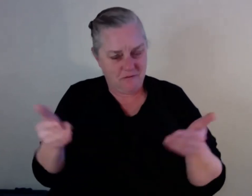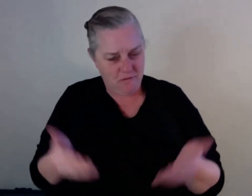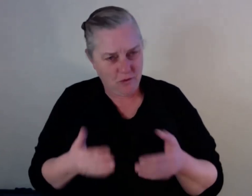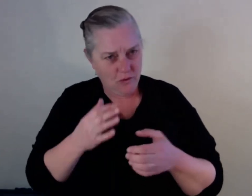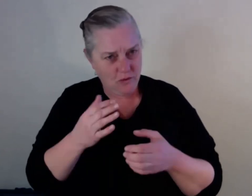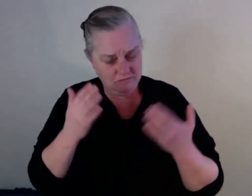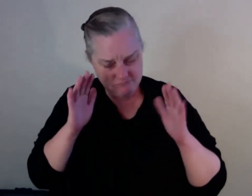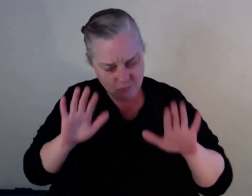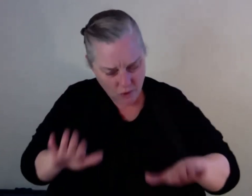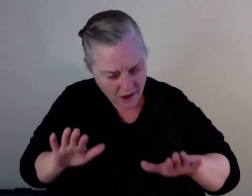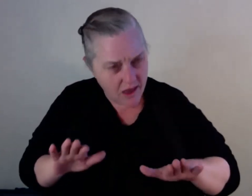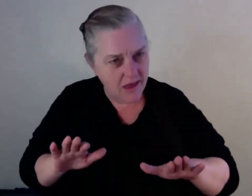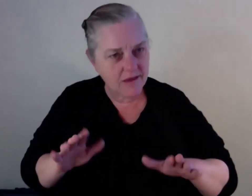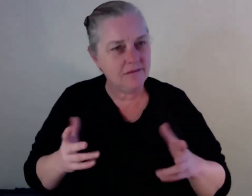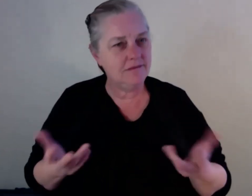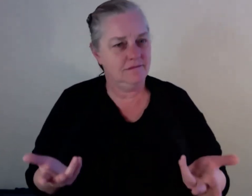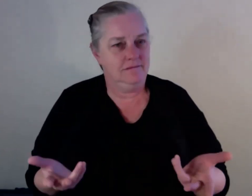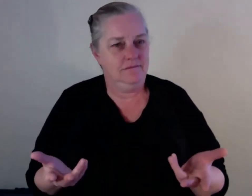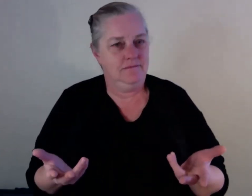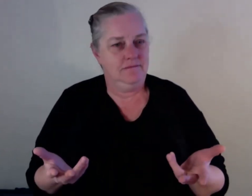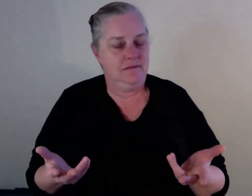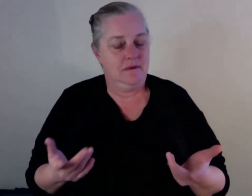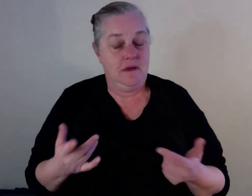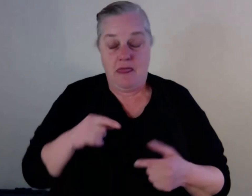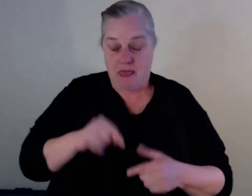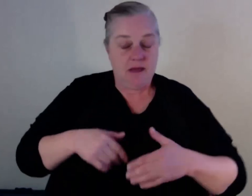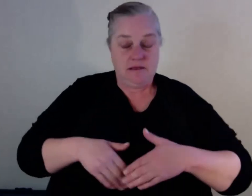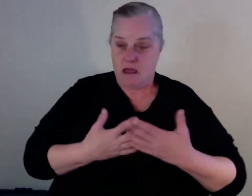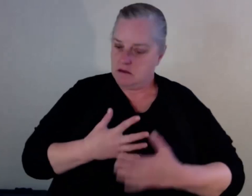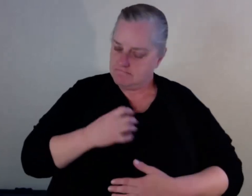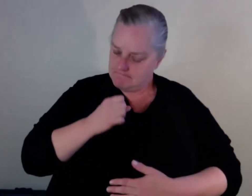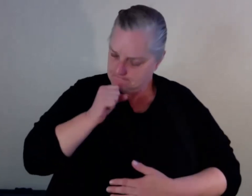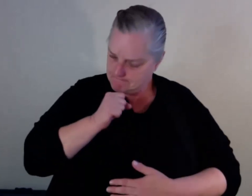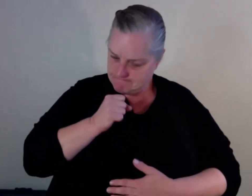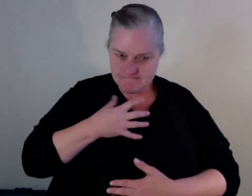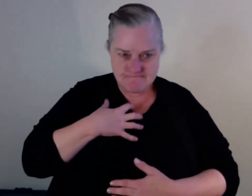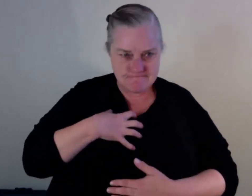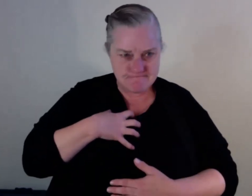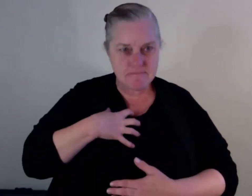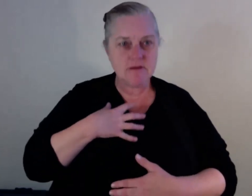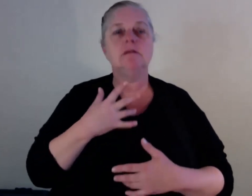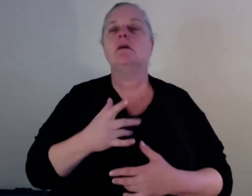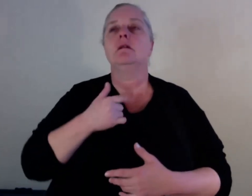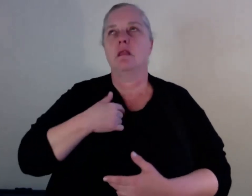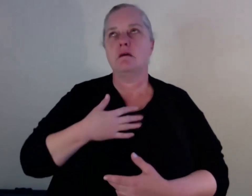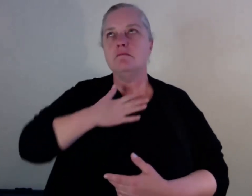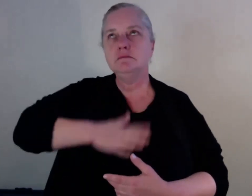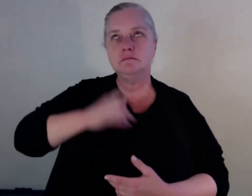even understand? I'm totally agreeing with Gal. People are scared of coming out. People are scared of dogs. Like as a Muslim,